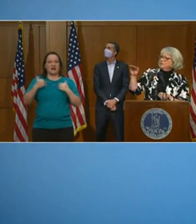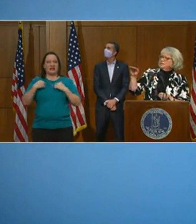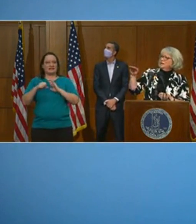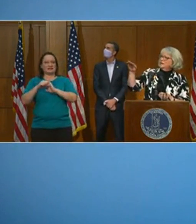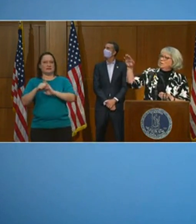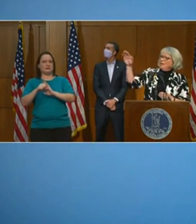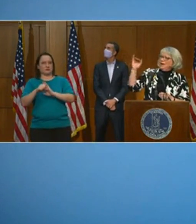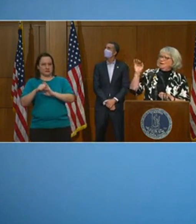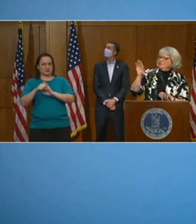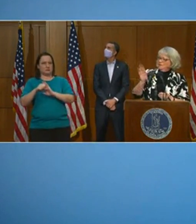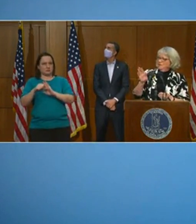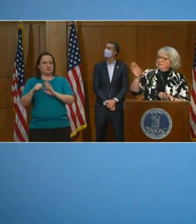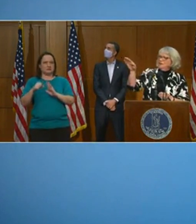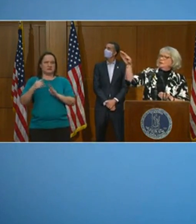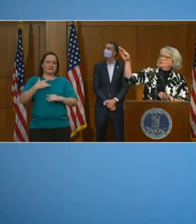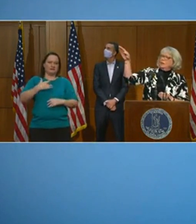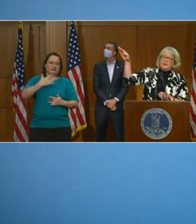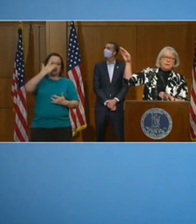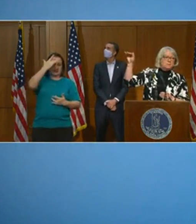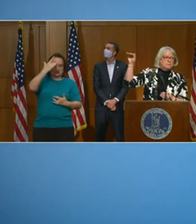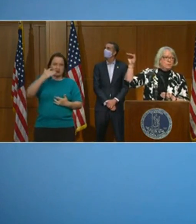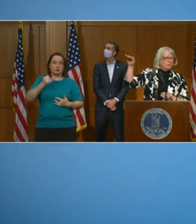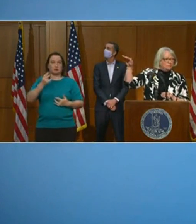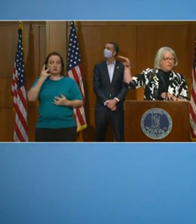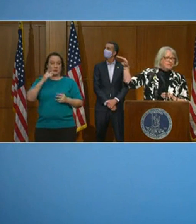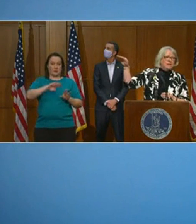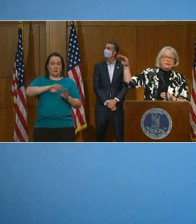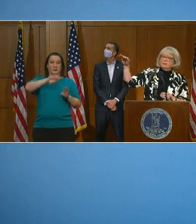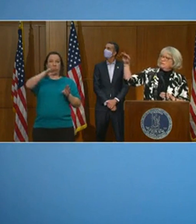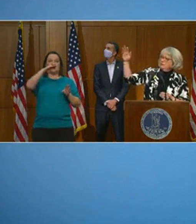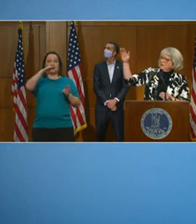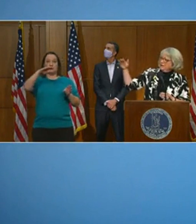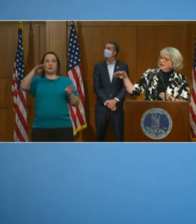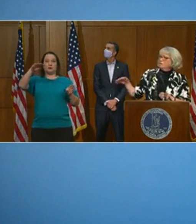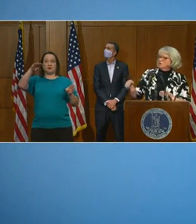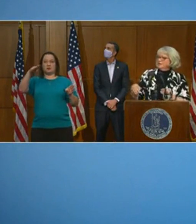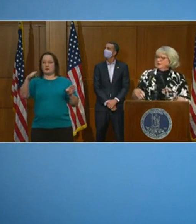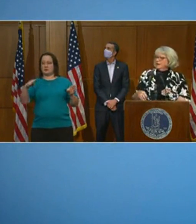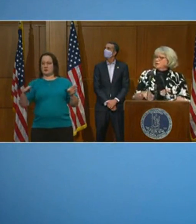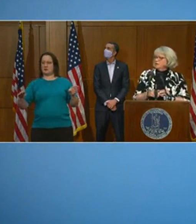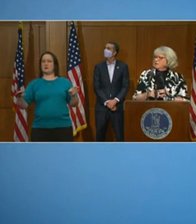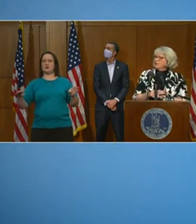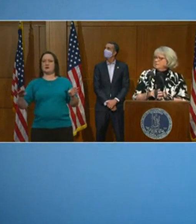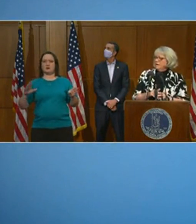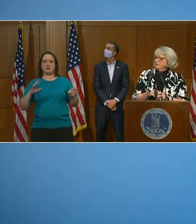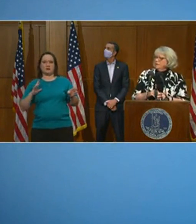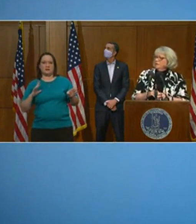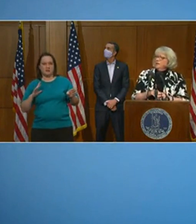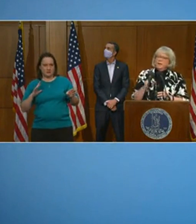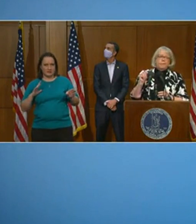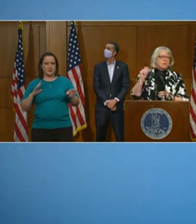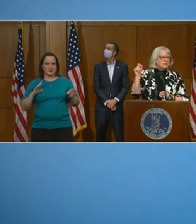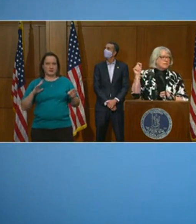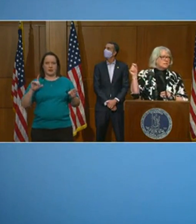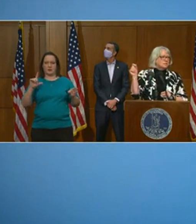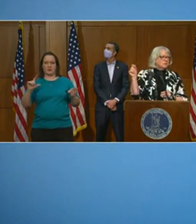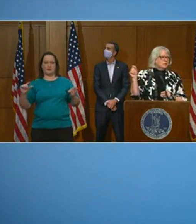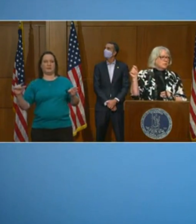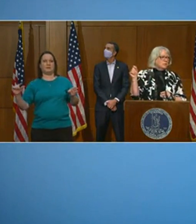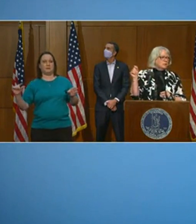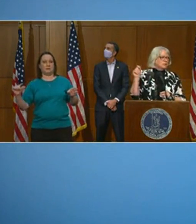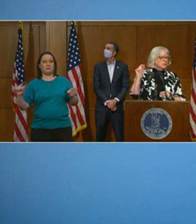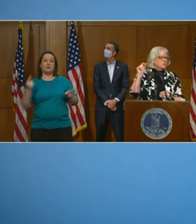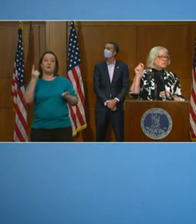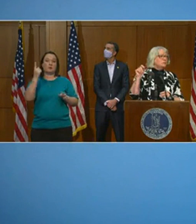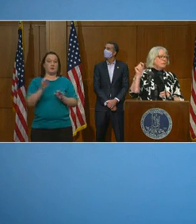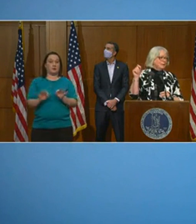And as you can see, we have that curve going up. We flatten that curve. And now we're seeing that curve come down. And one of the things that's really